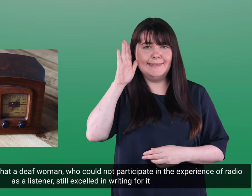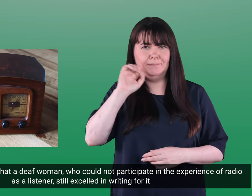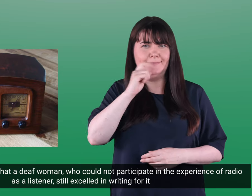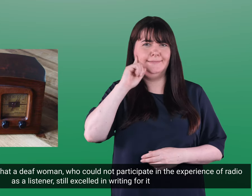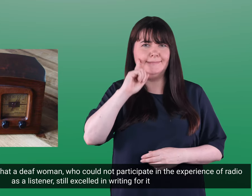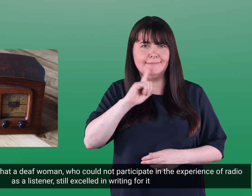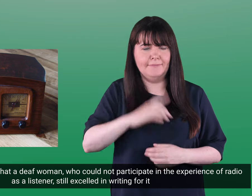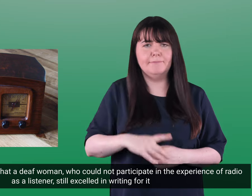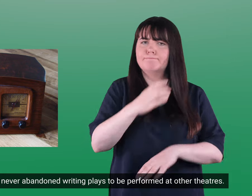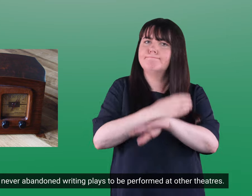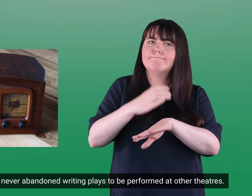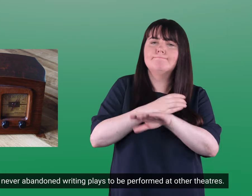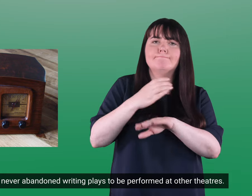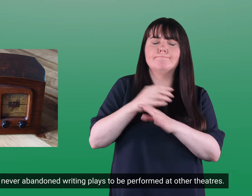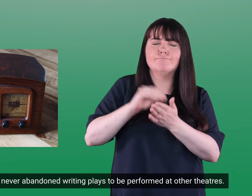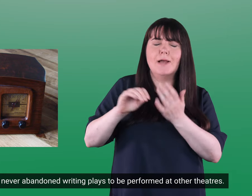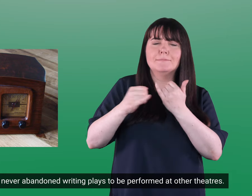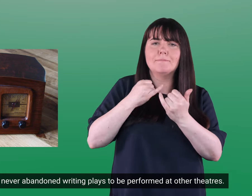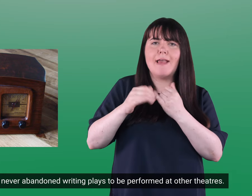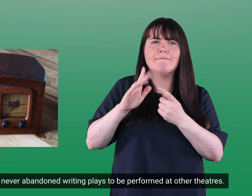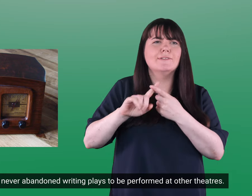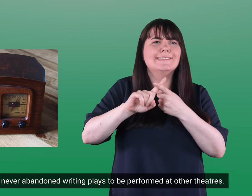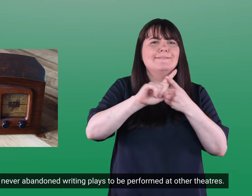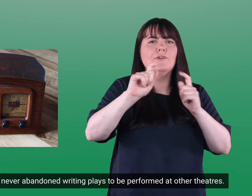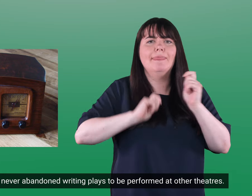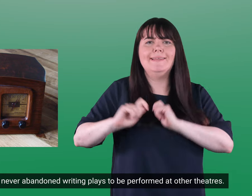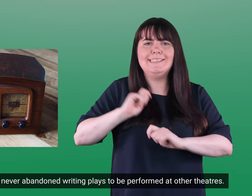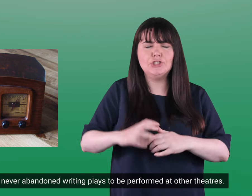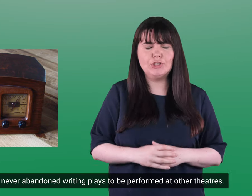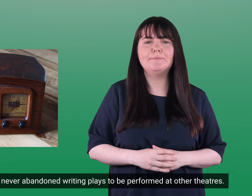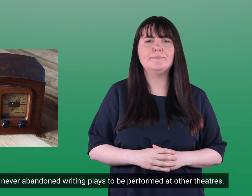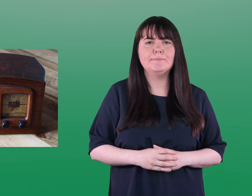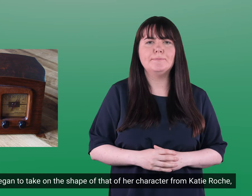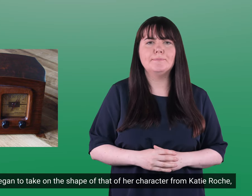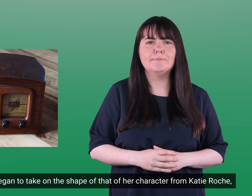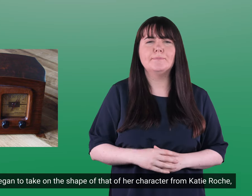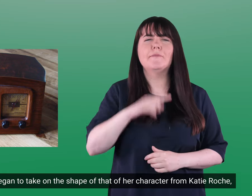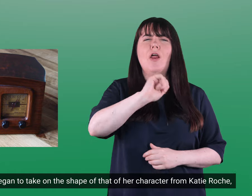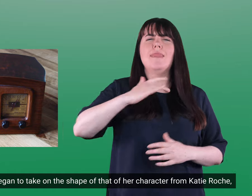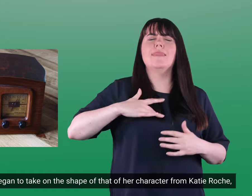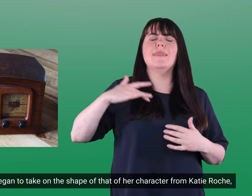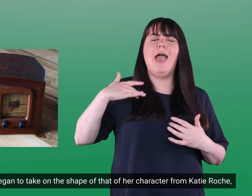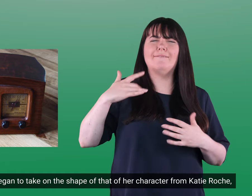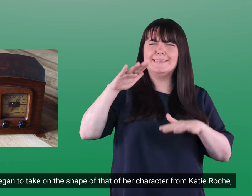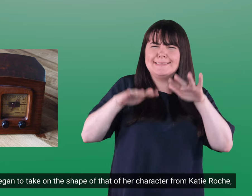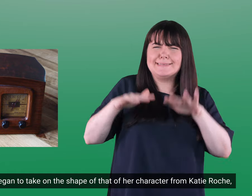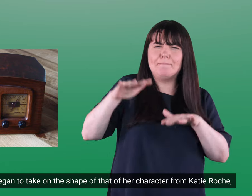radio as a listener still excelled in writing for it. Still Theresa Devey never abandoned writing plays to be performed at other